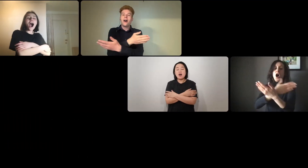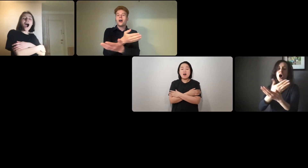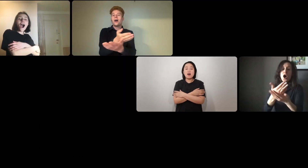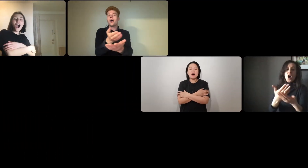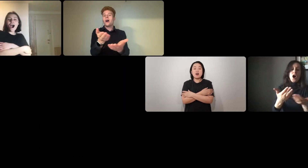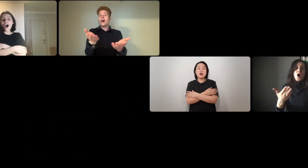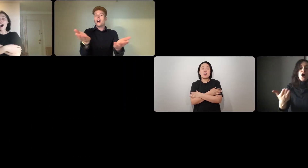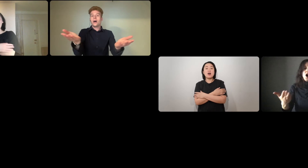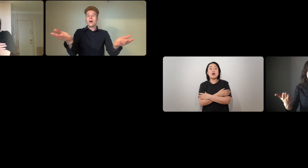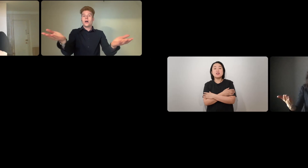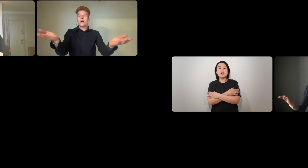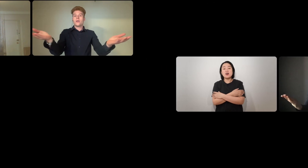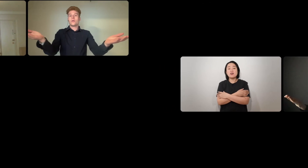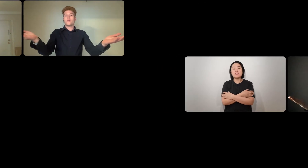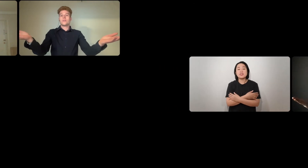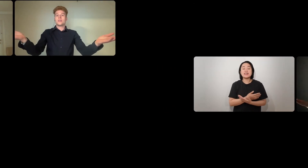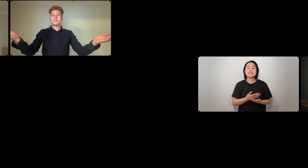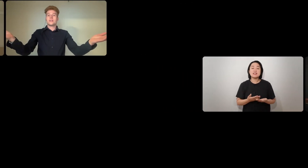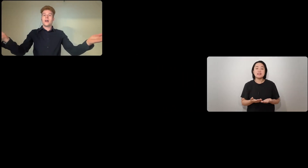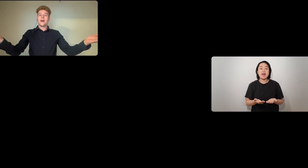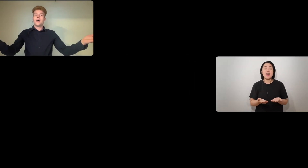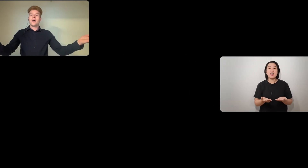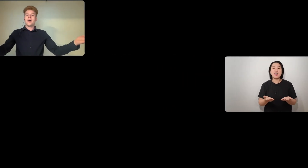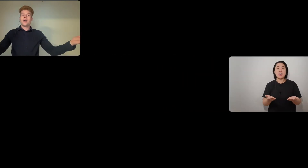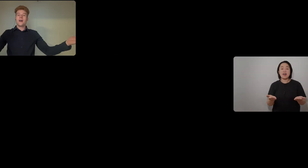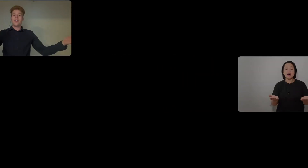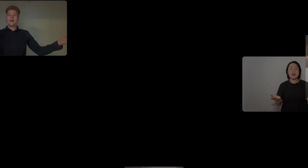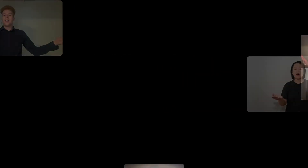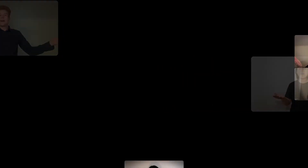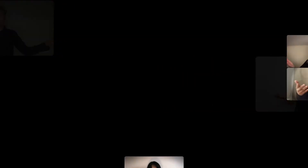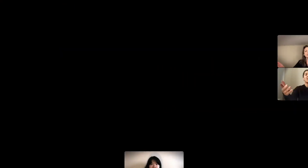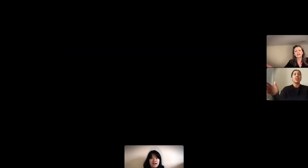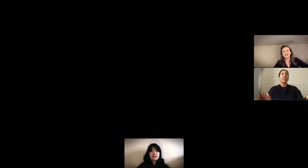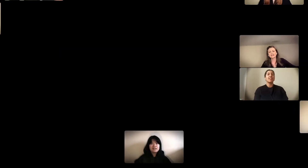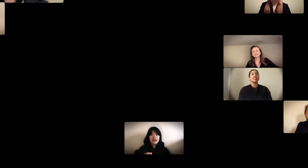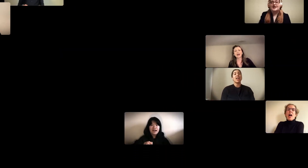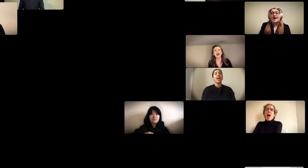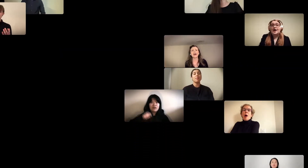over this land. It's the song